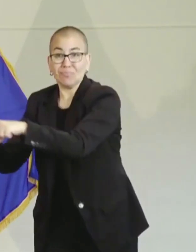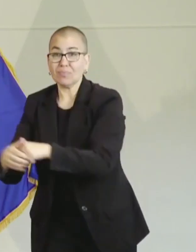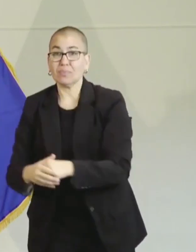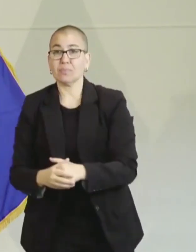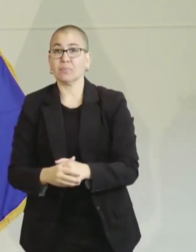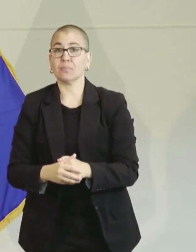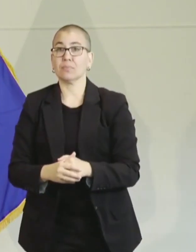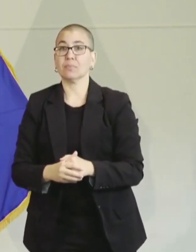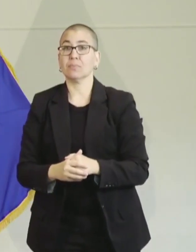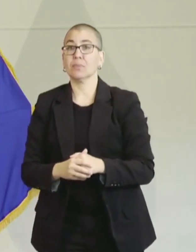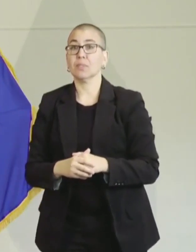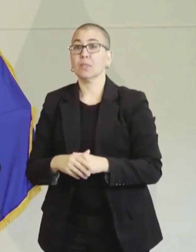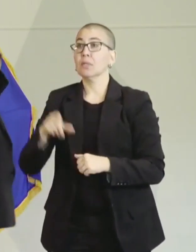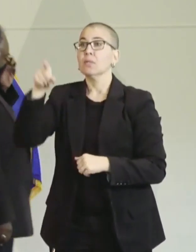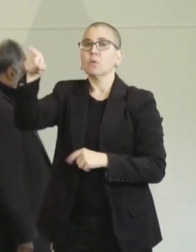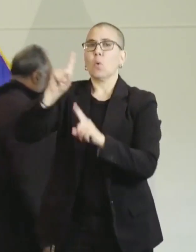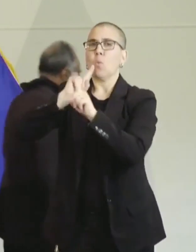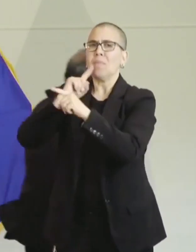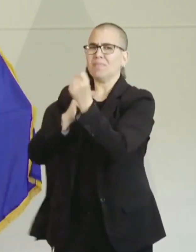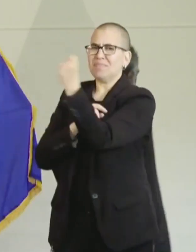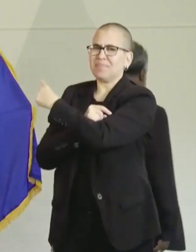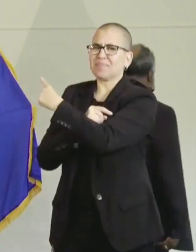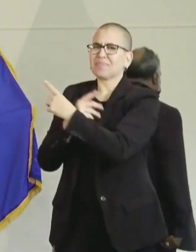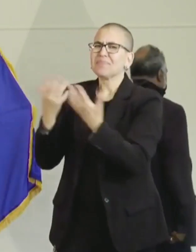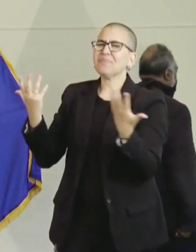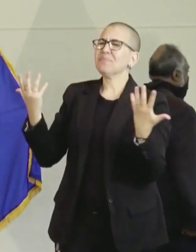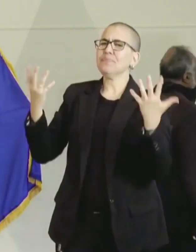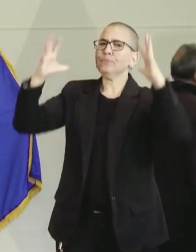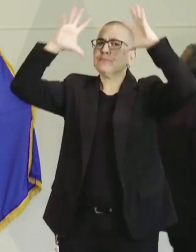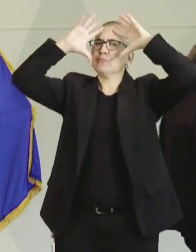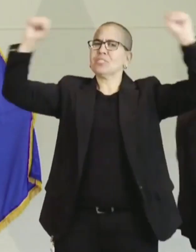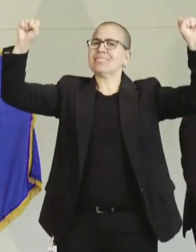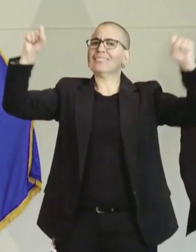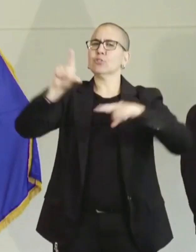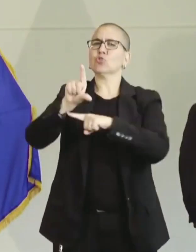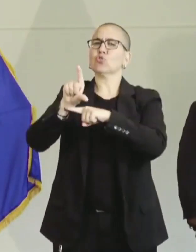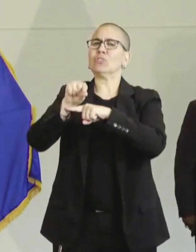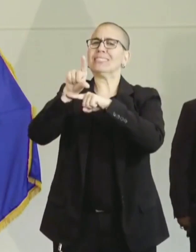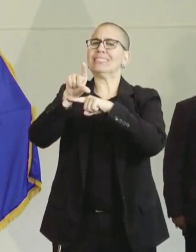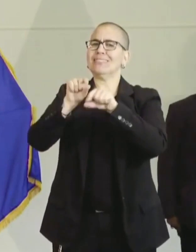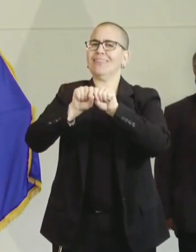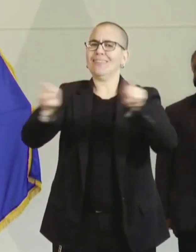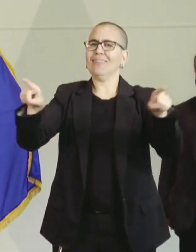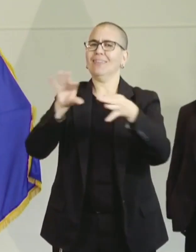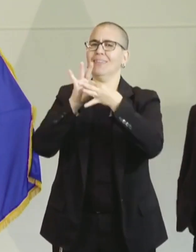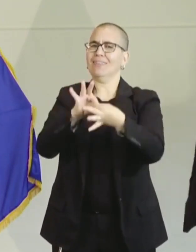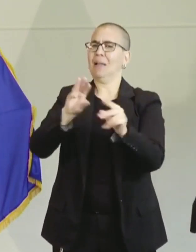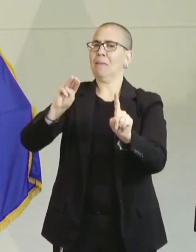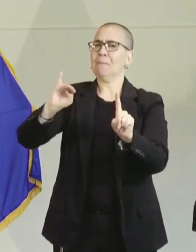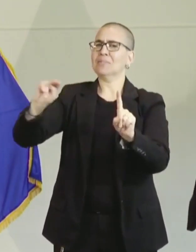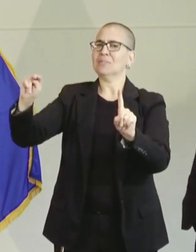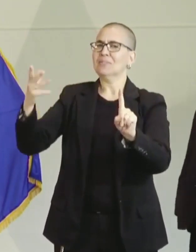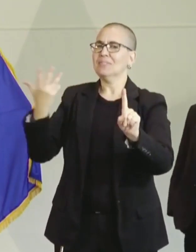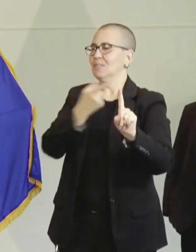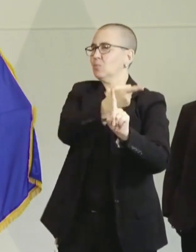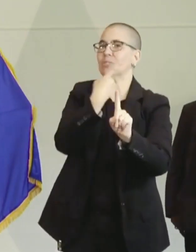Your reaction to President Trump's tweets from last night in relation to Minnesota and what he said.